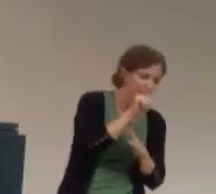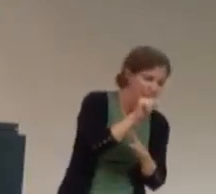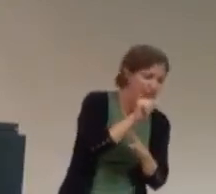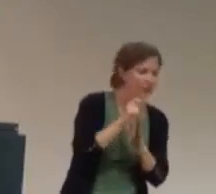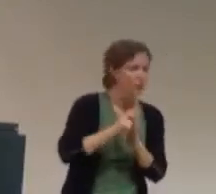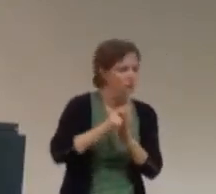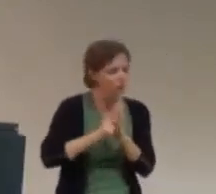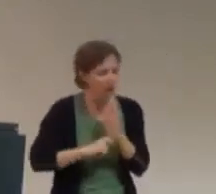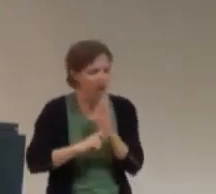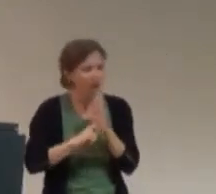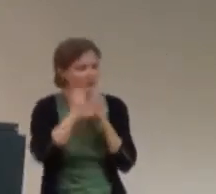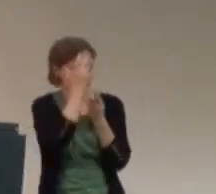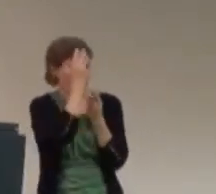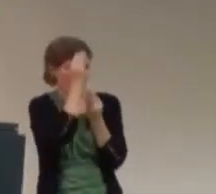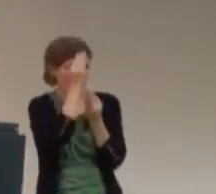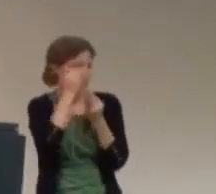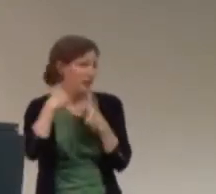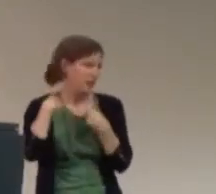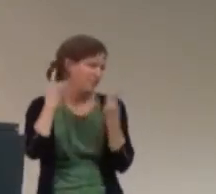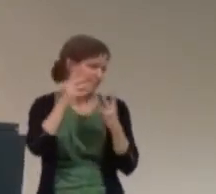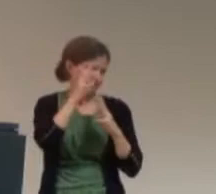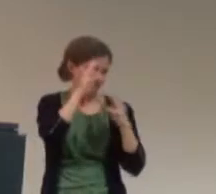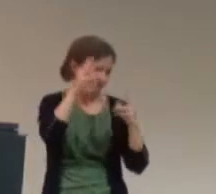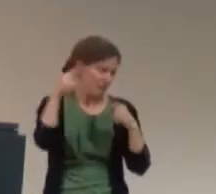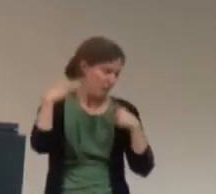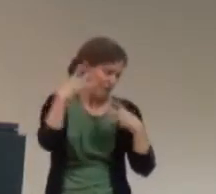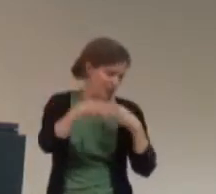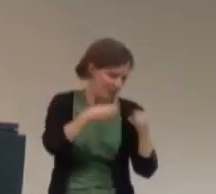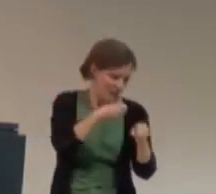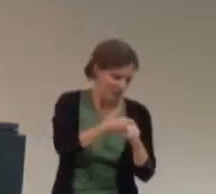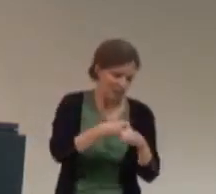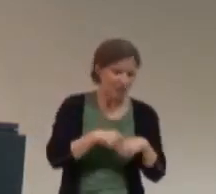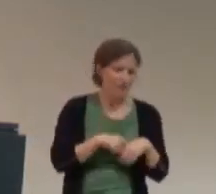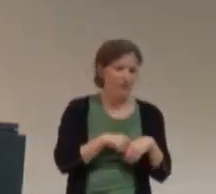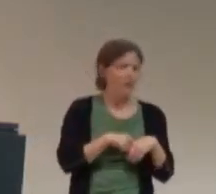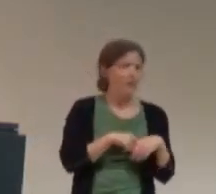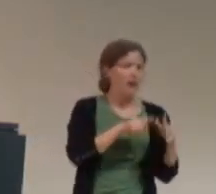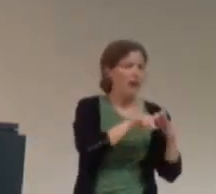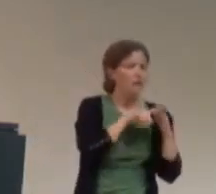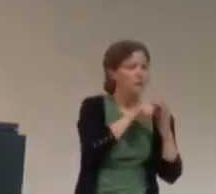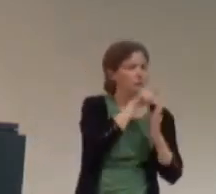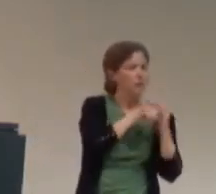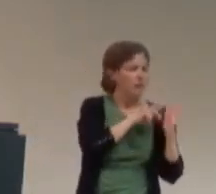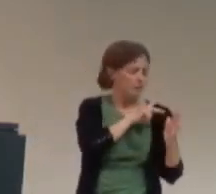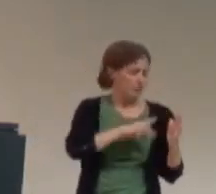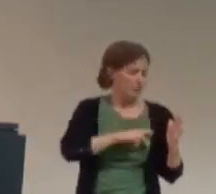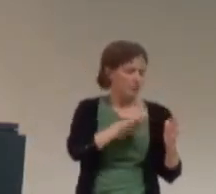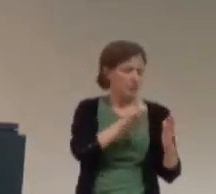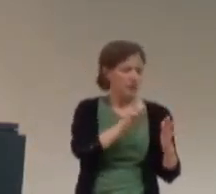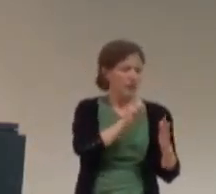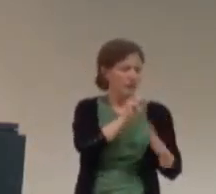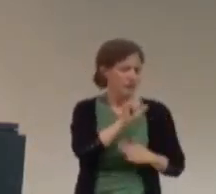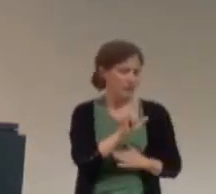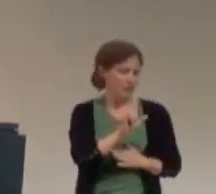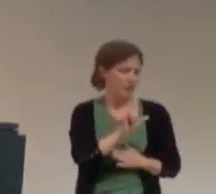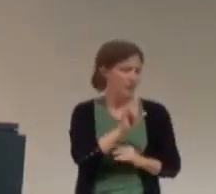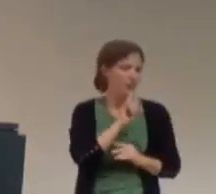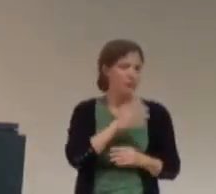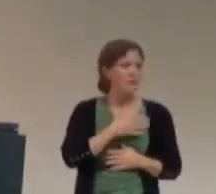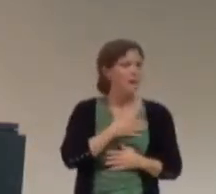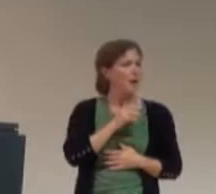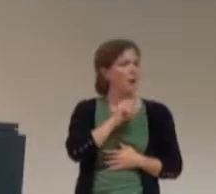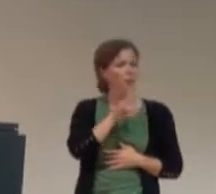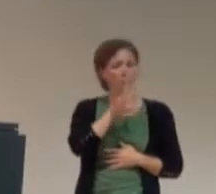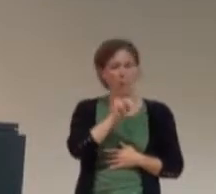writings, content that I have created over the years. I got my start writing a personal essay. This was just on my own web